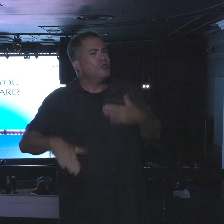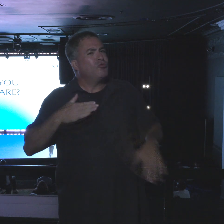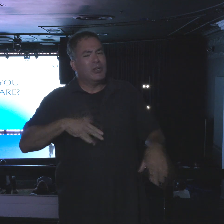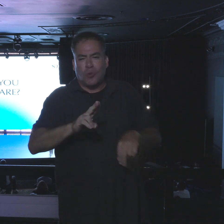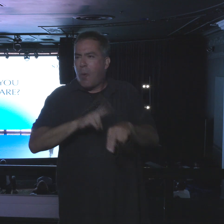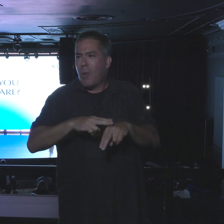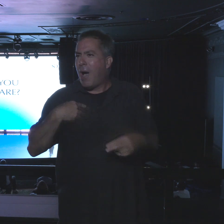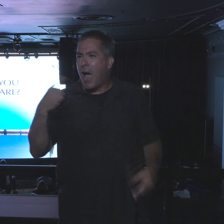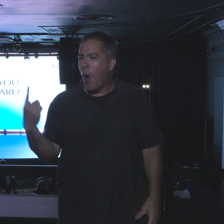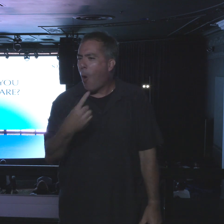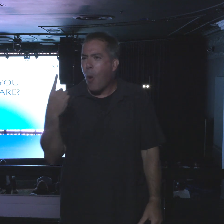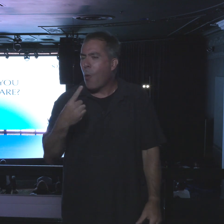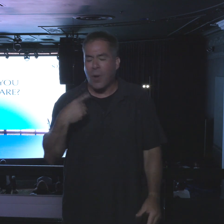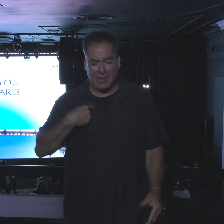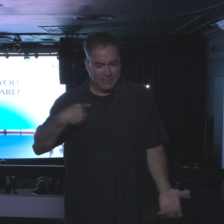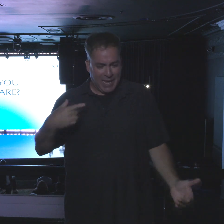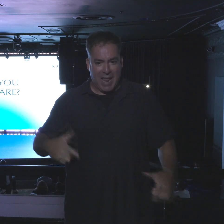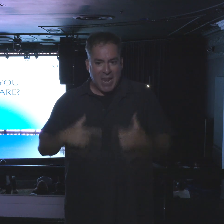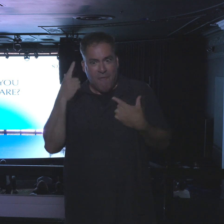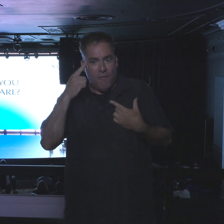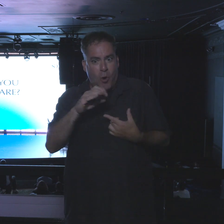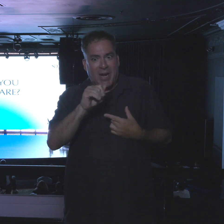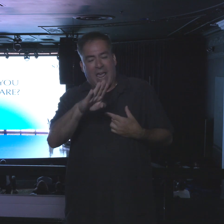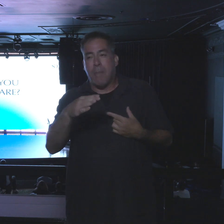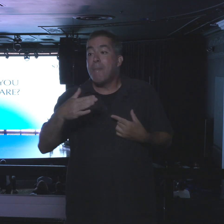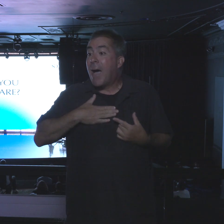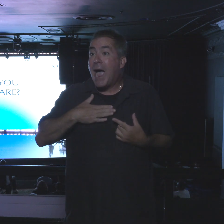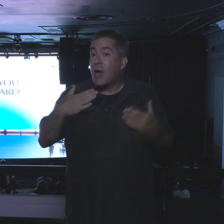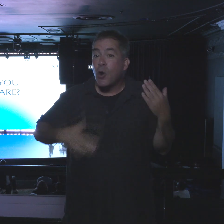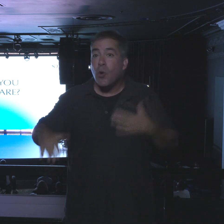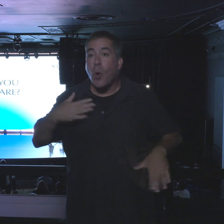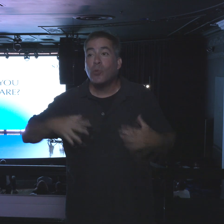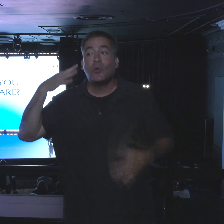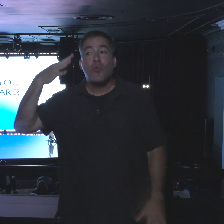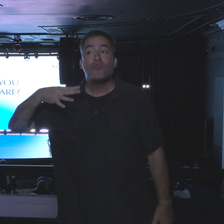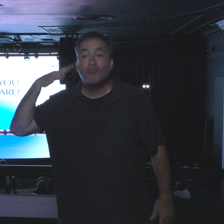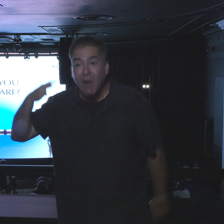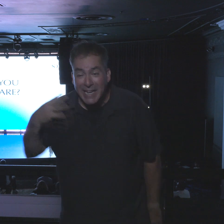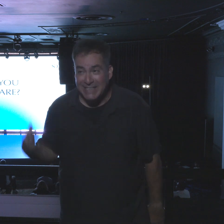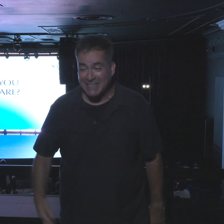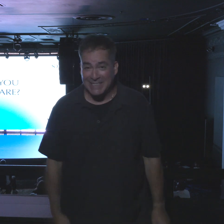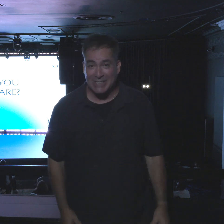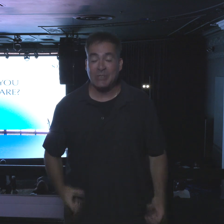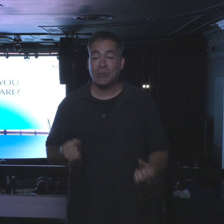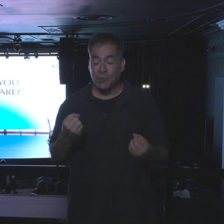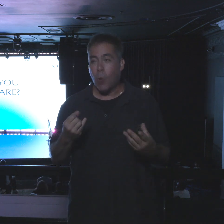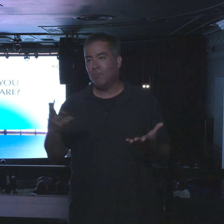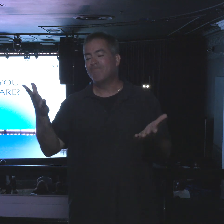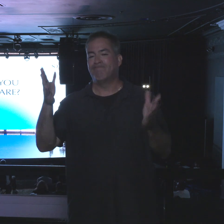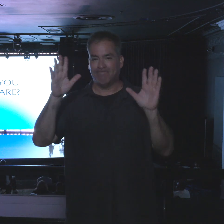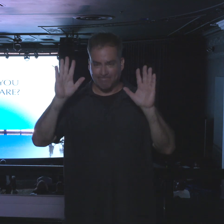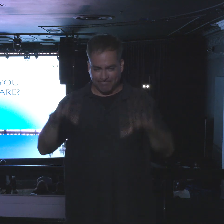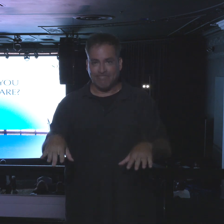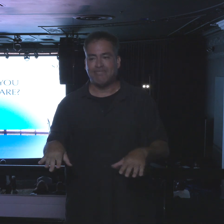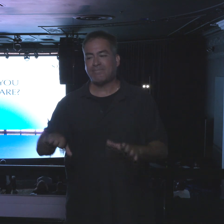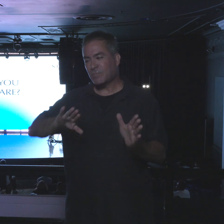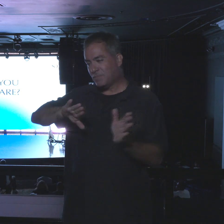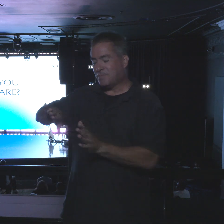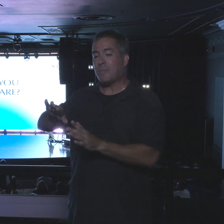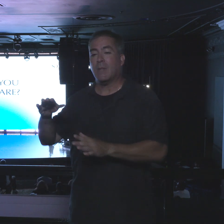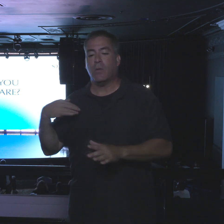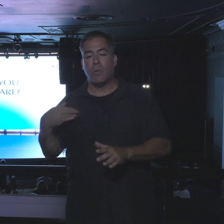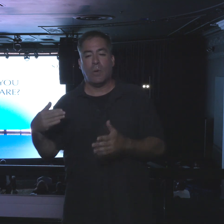lived at night to go to clubs. I had crazy clothes, crazy thinking. So we're brought into this desert